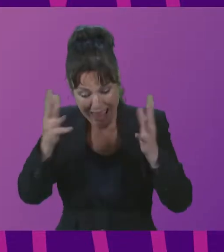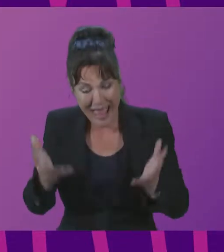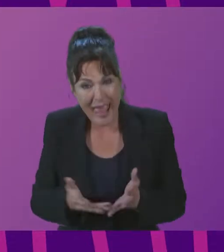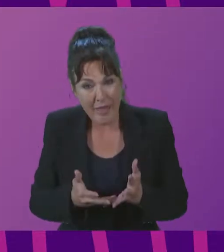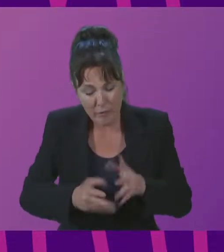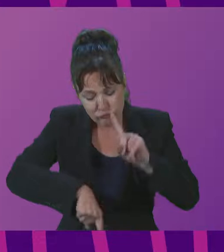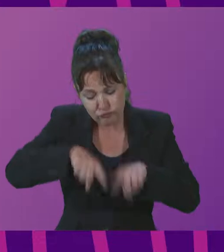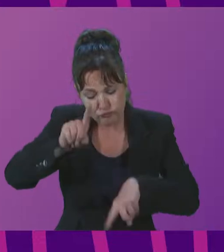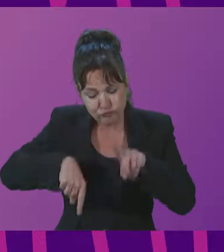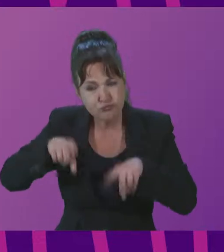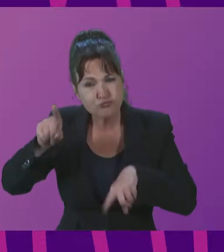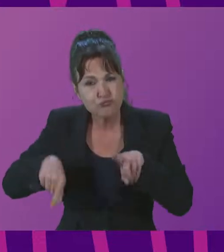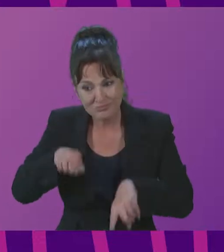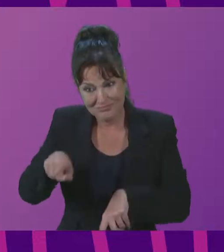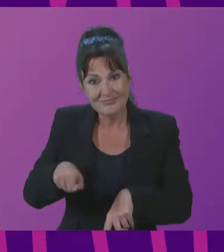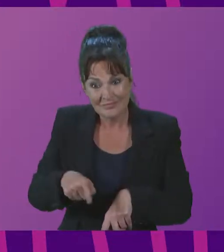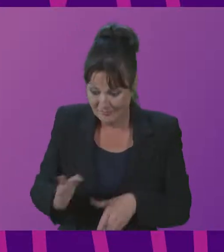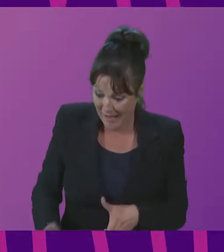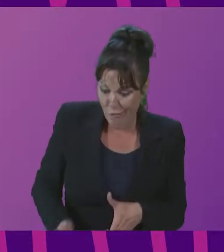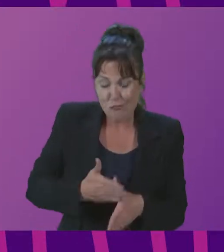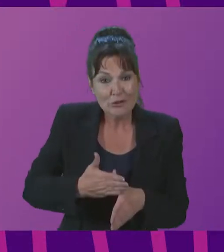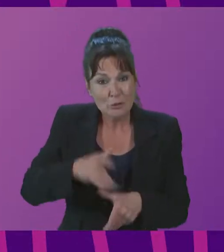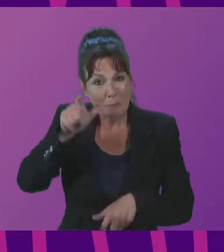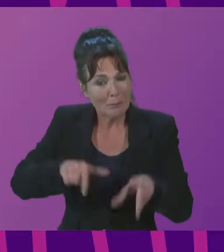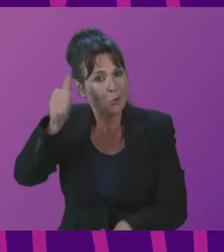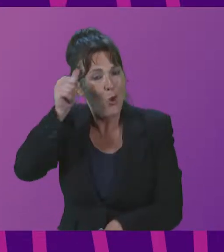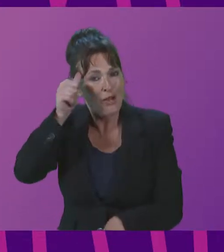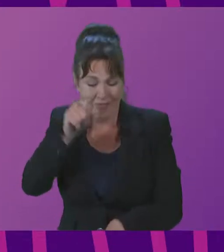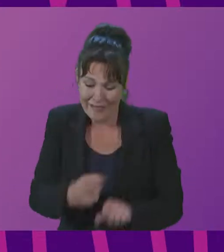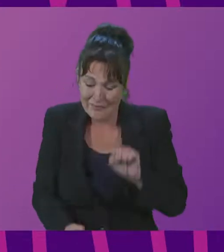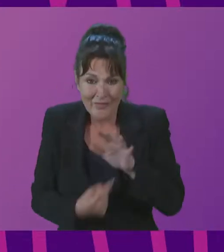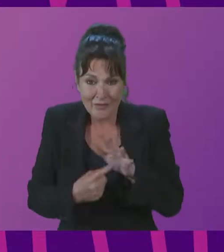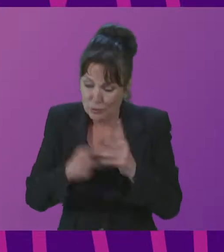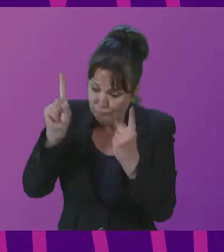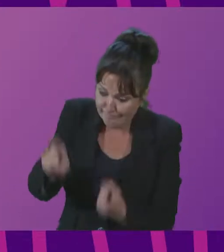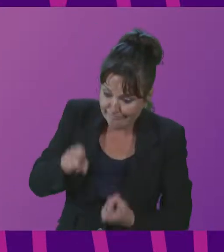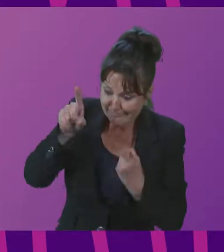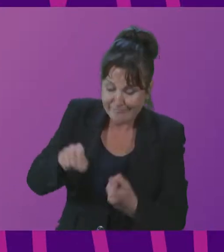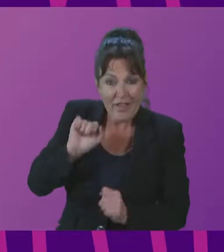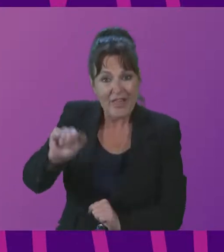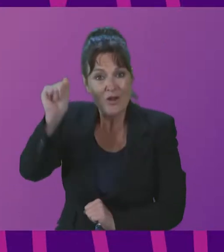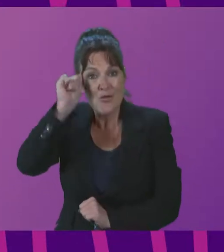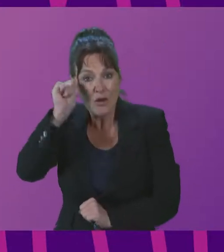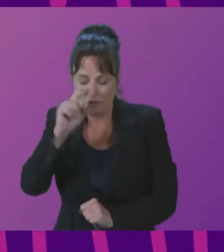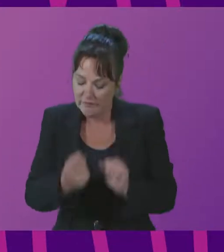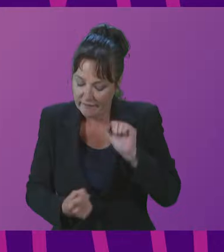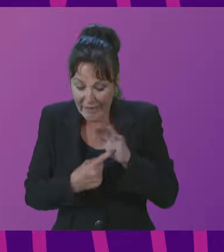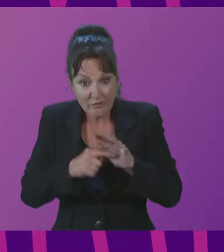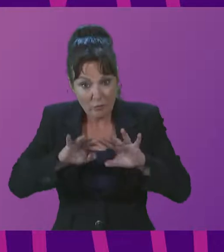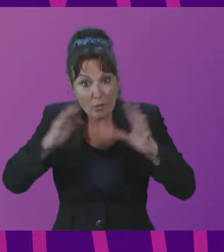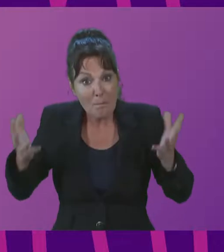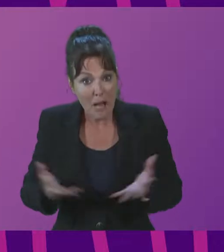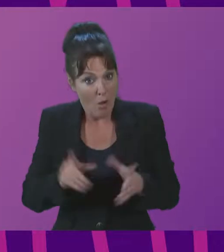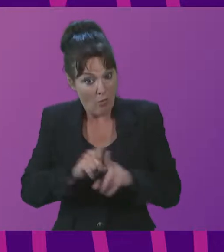Harnessing ancestral knowledge is vital for the protection of our planet and for humanity.